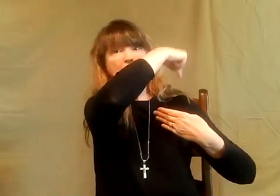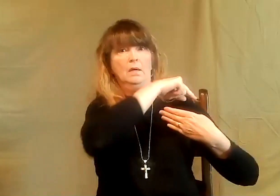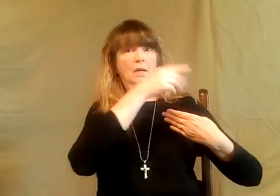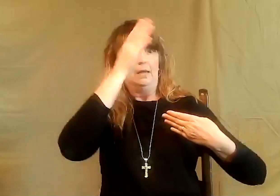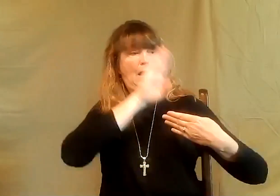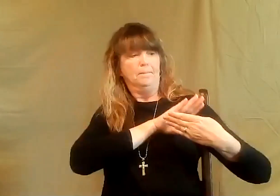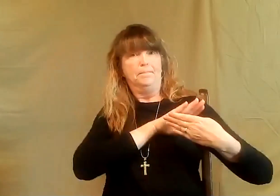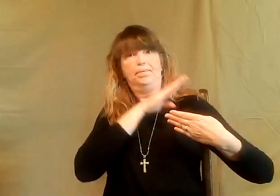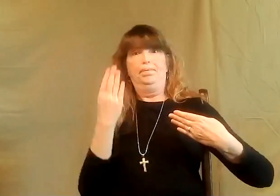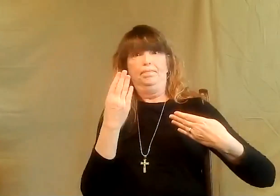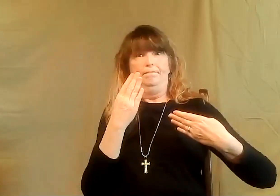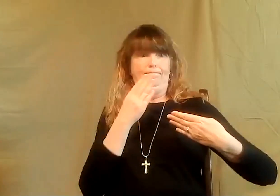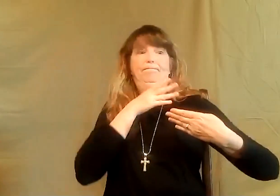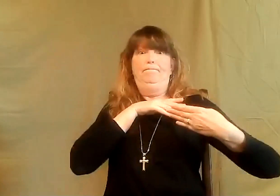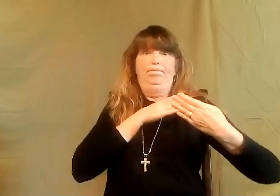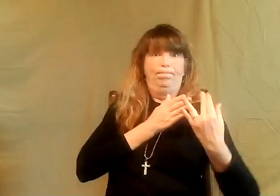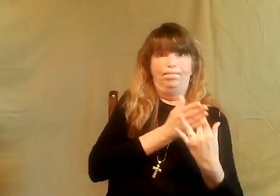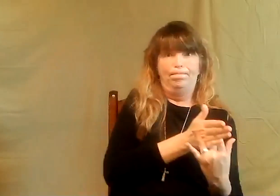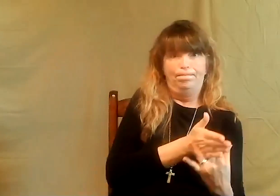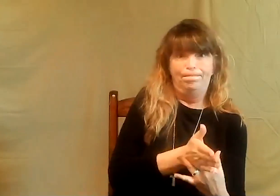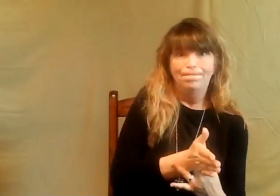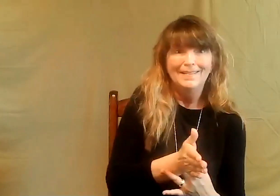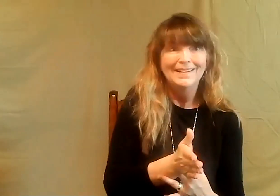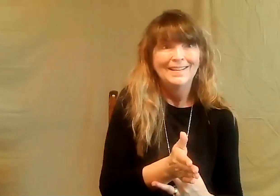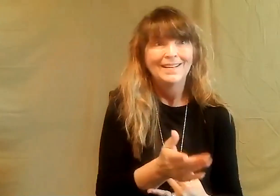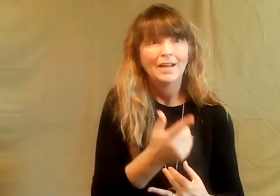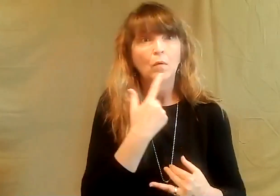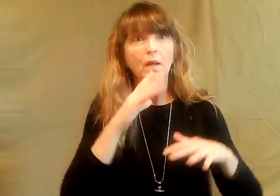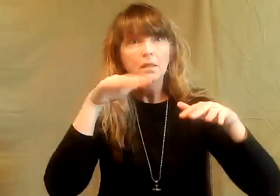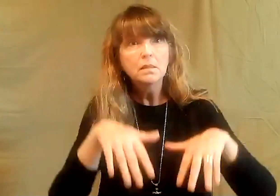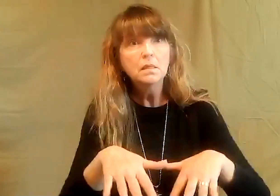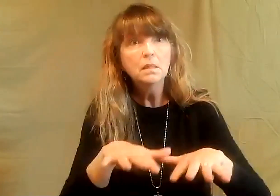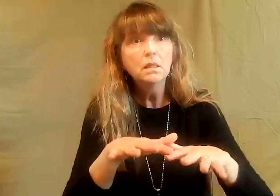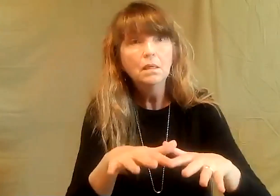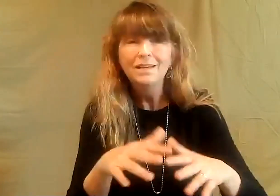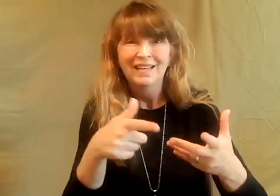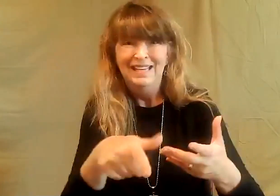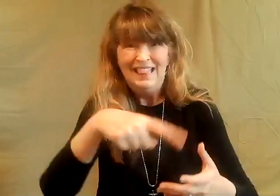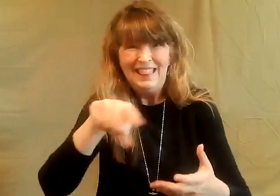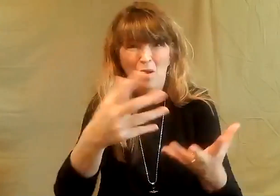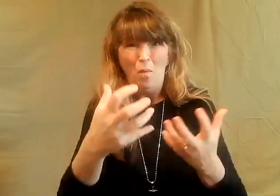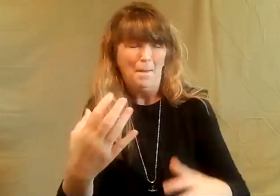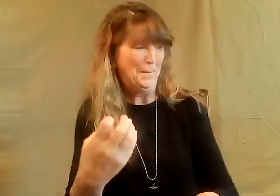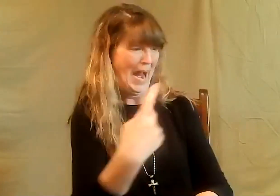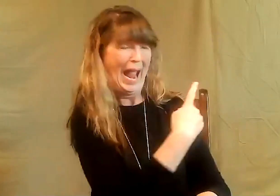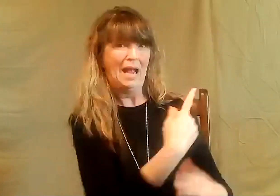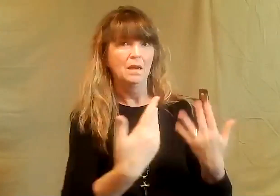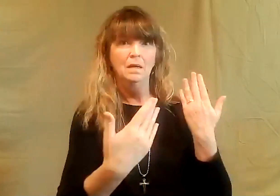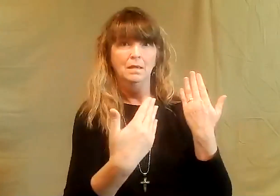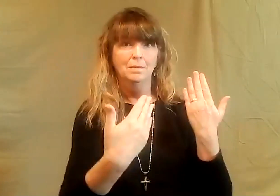They'd already faced the wall of Egypt. And God had opened the door for them to walk through out of Egypt. And here they were at the Red Sea. And